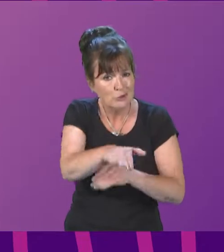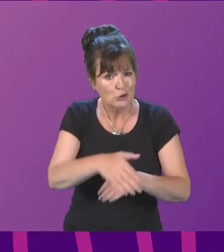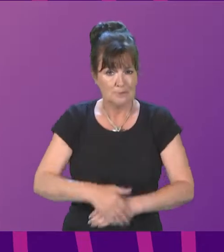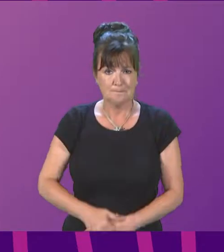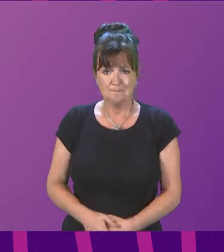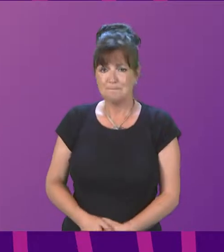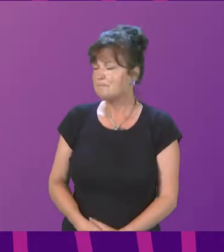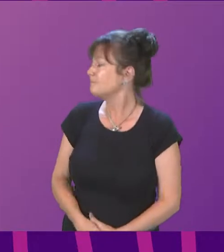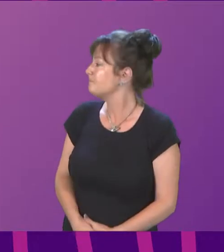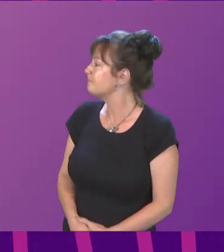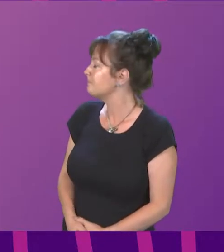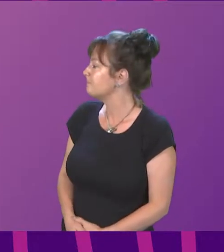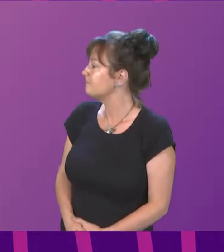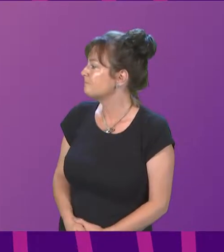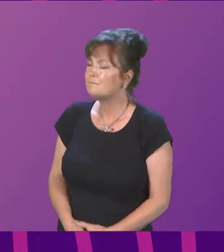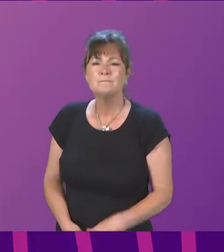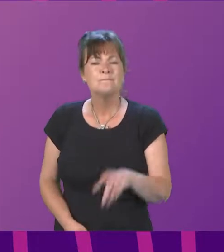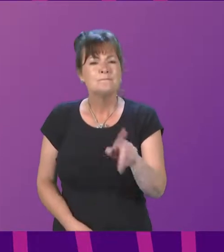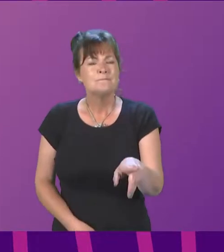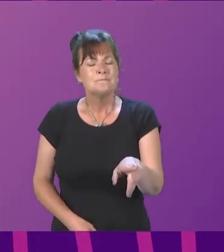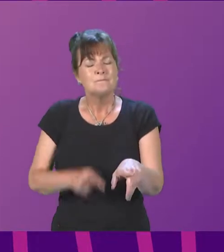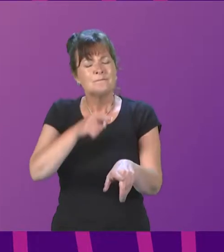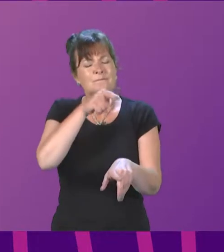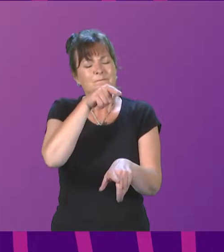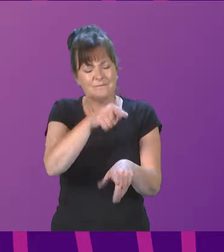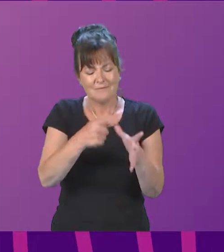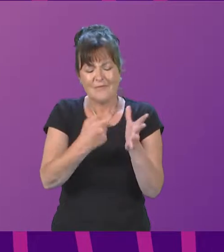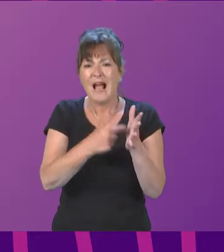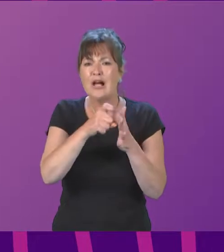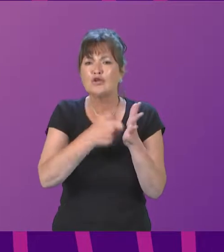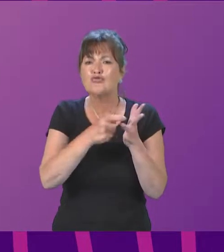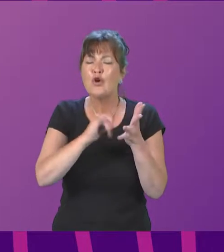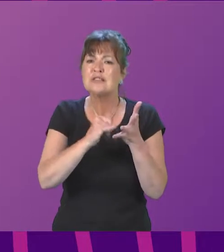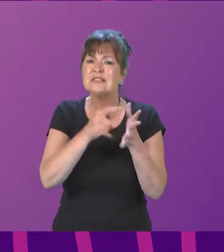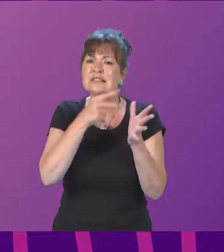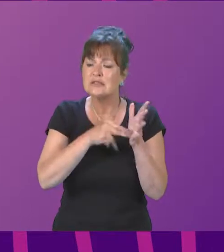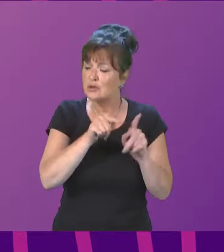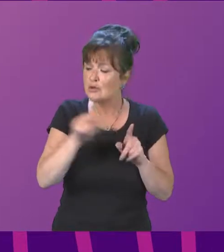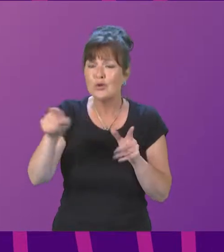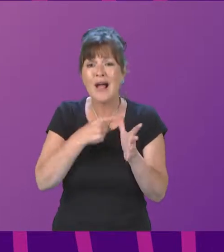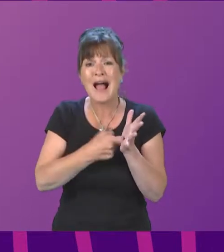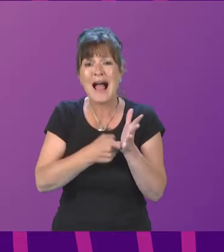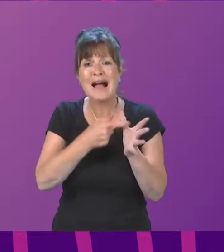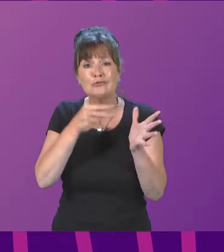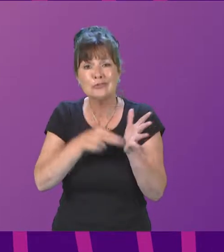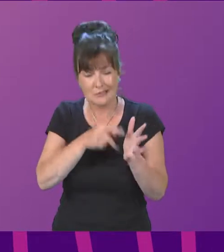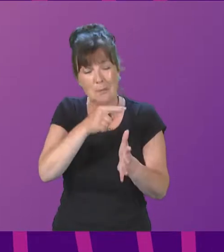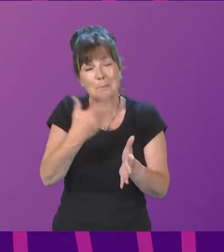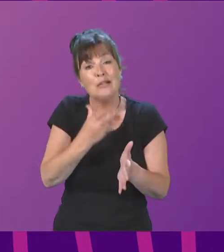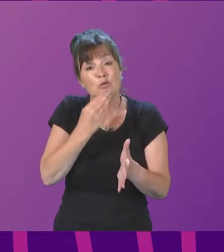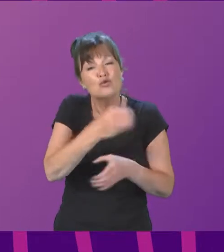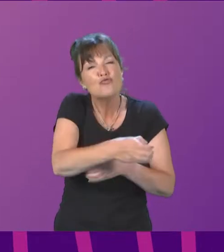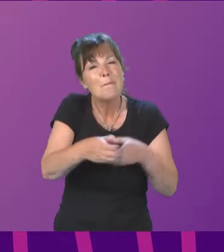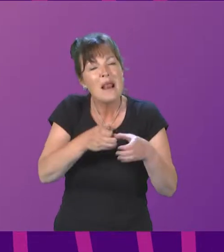The substitute vessel being used on the Odrossan to Arran route is now 38 years old.